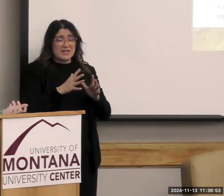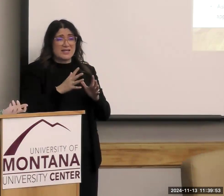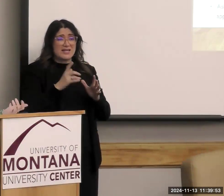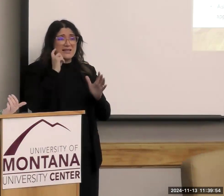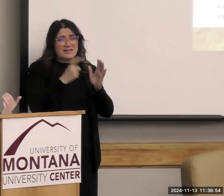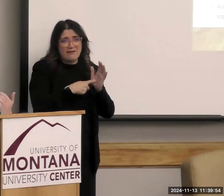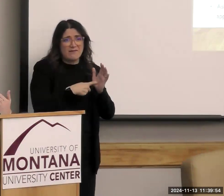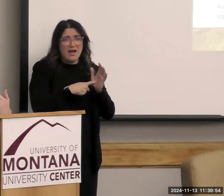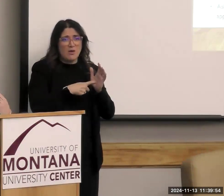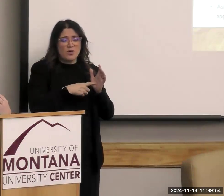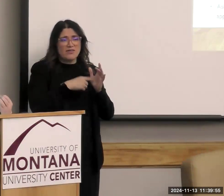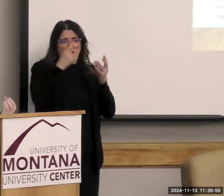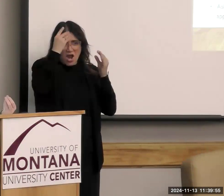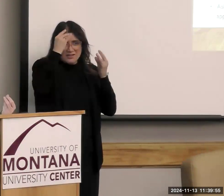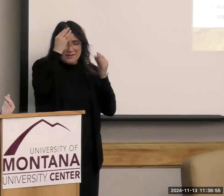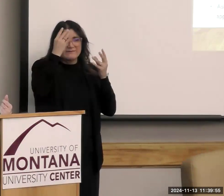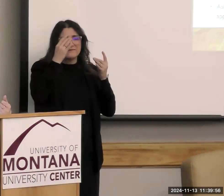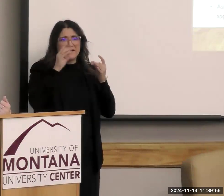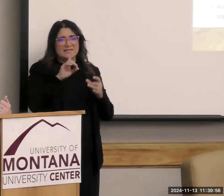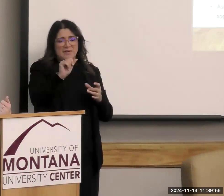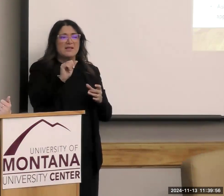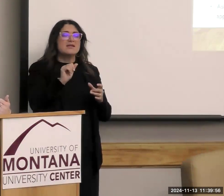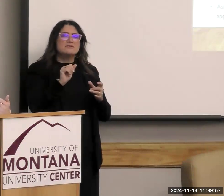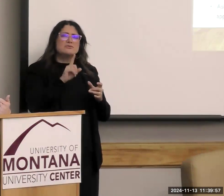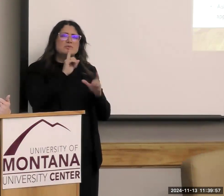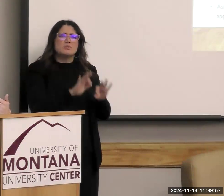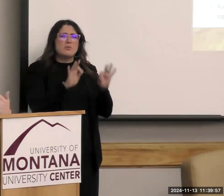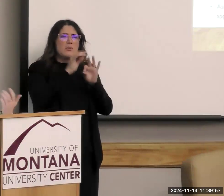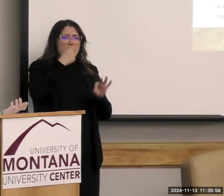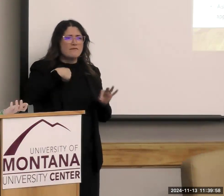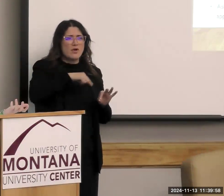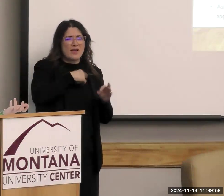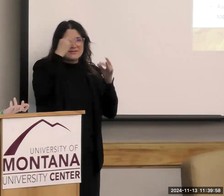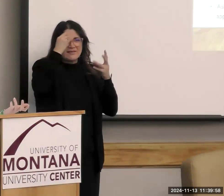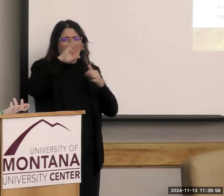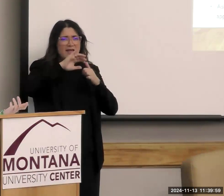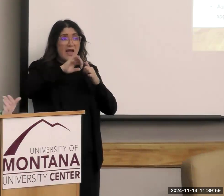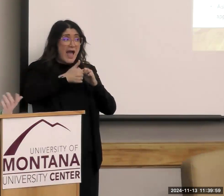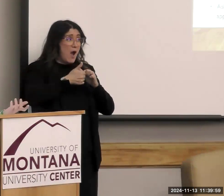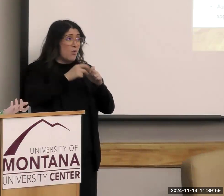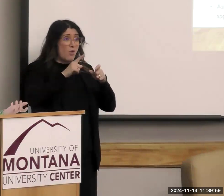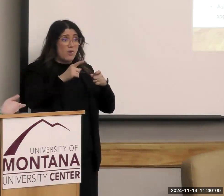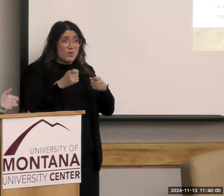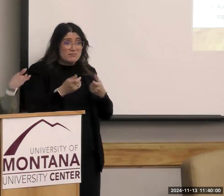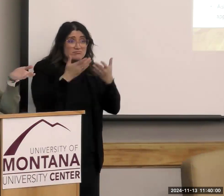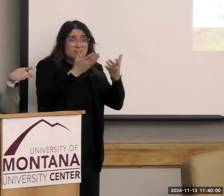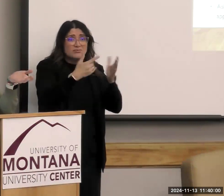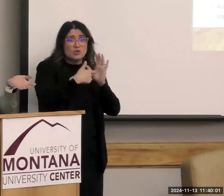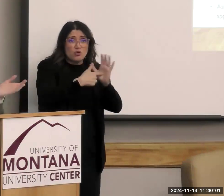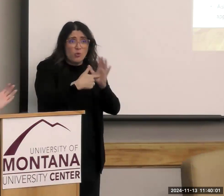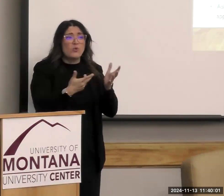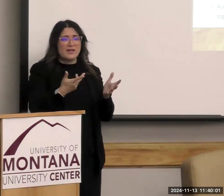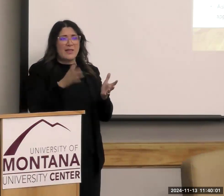cognitive disability. So it's really important for us to think about how our delivery of these nutrition programs are inclusive. And it goes back to the